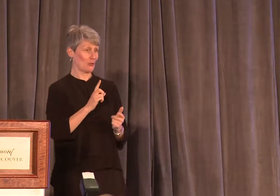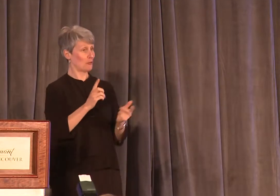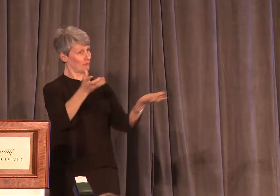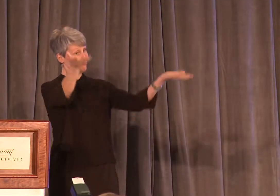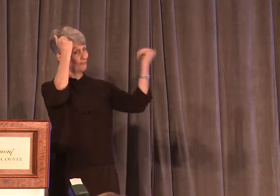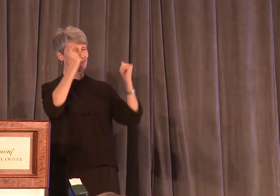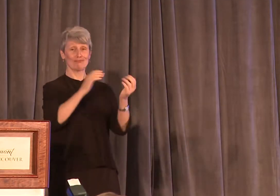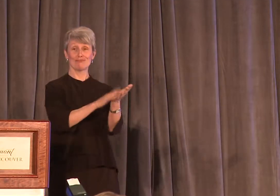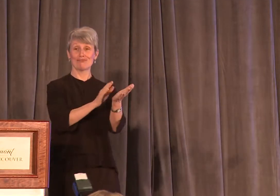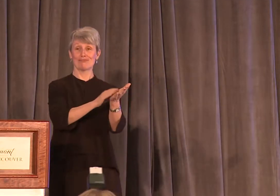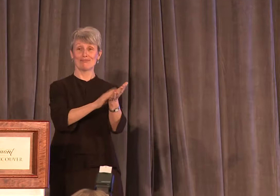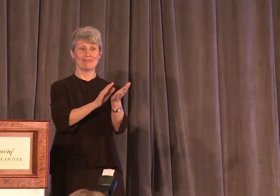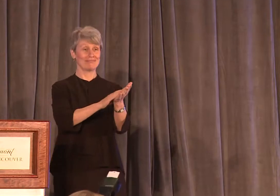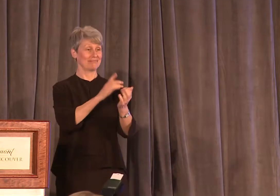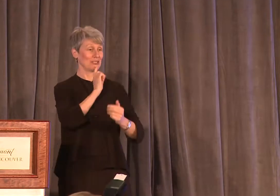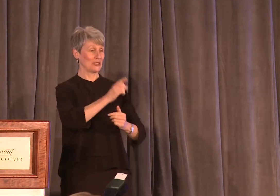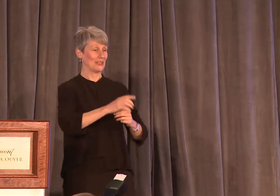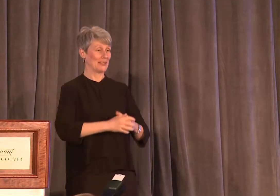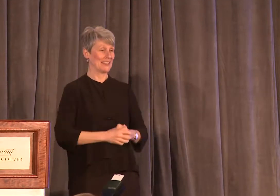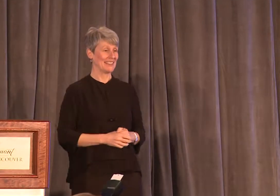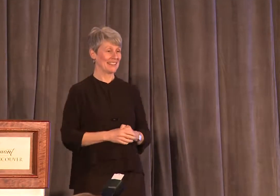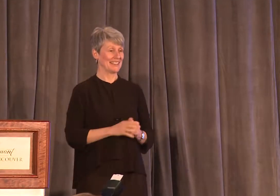applause is absolutely okay.